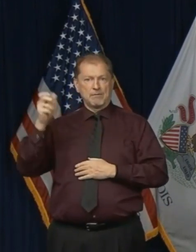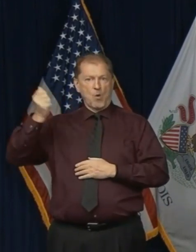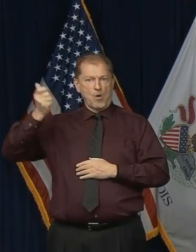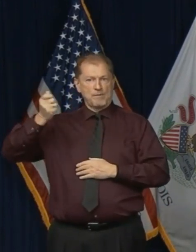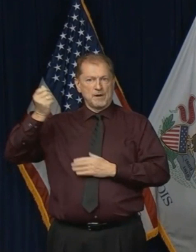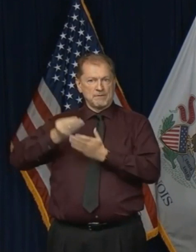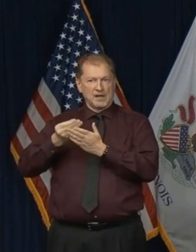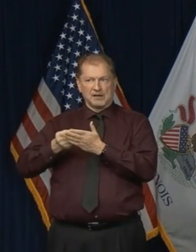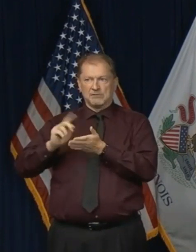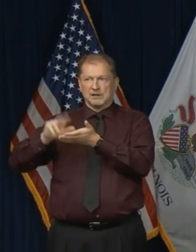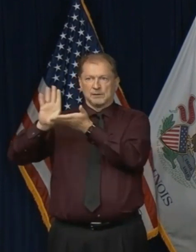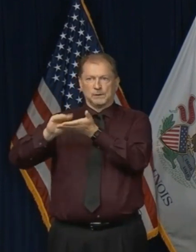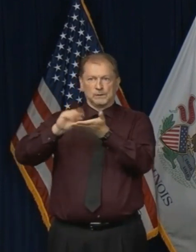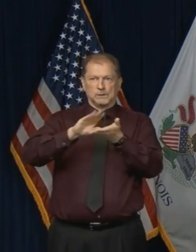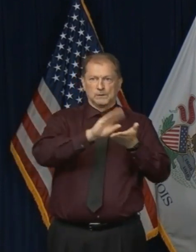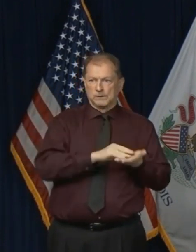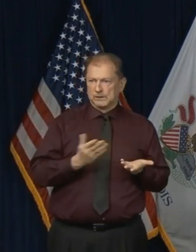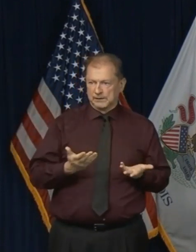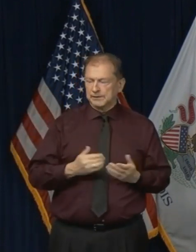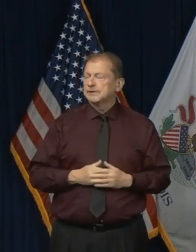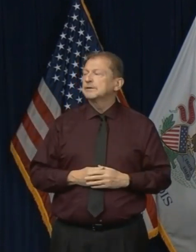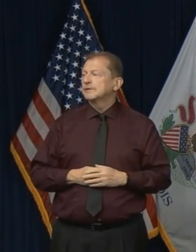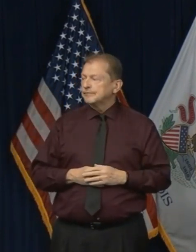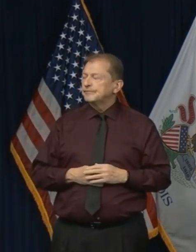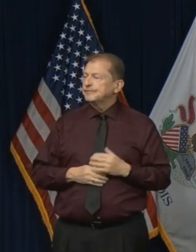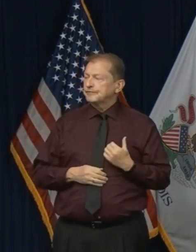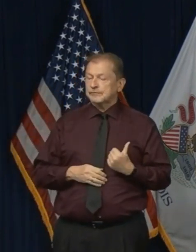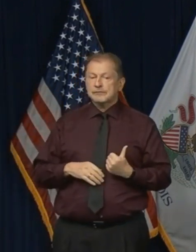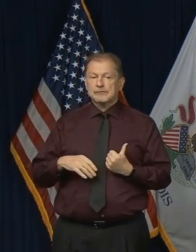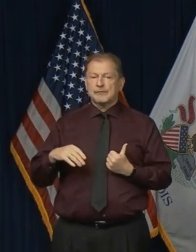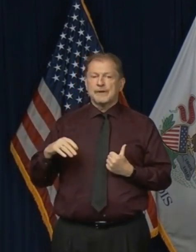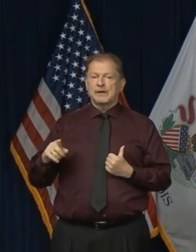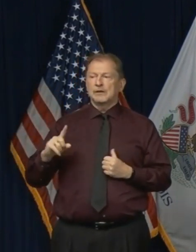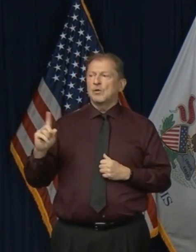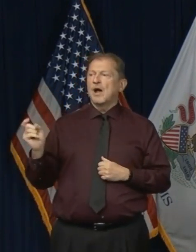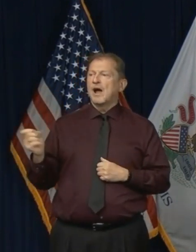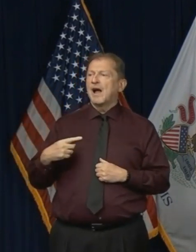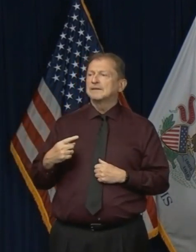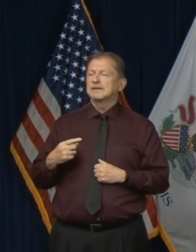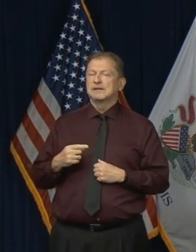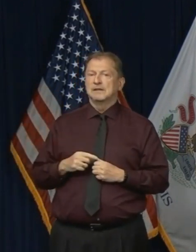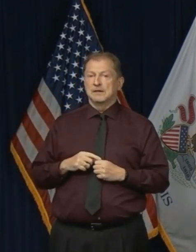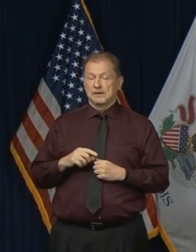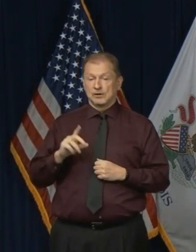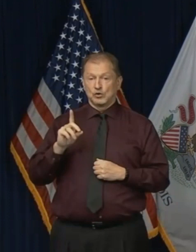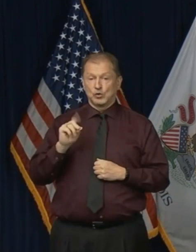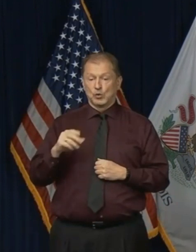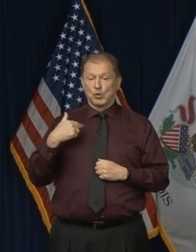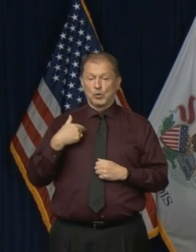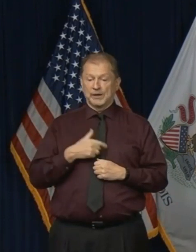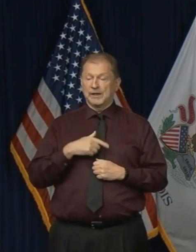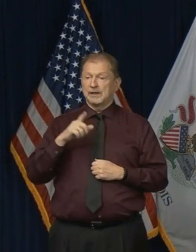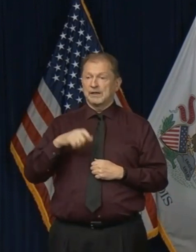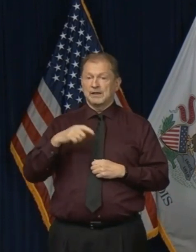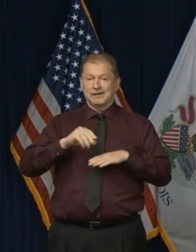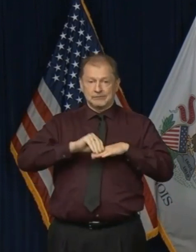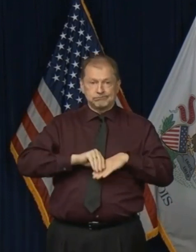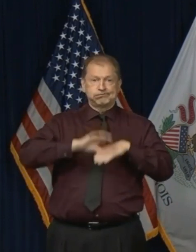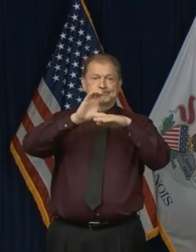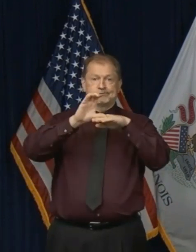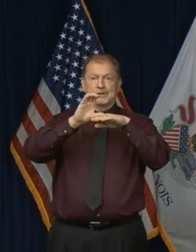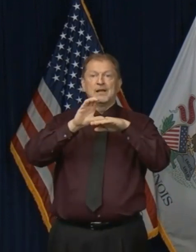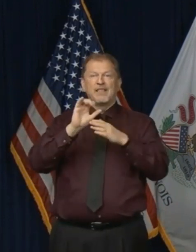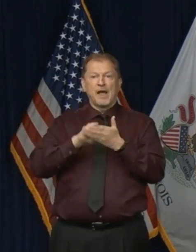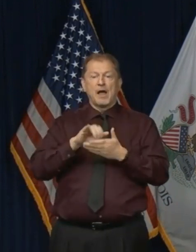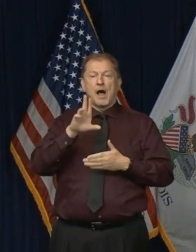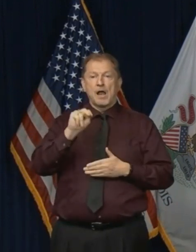Well, those are two separate questions. But first question, you know, do we need to replenish the IDES fund for